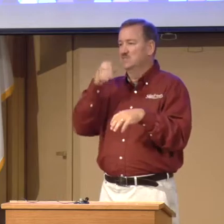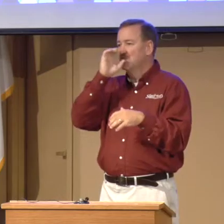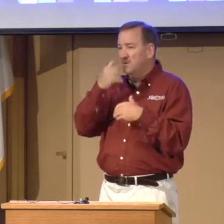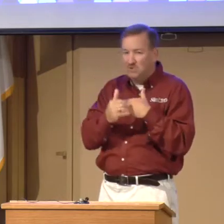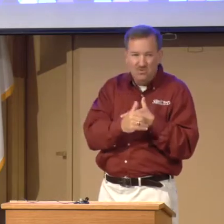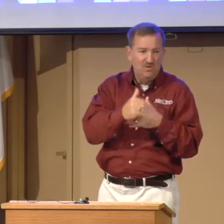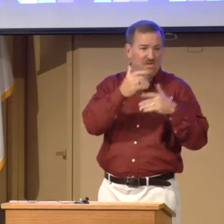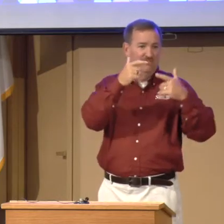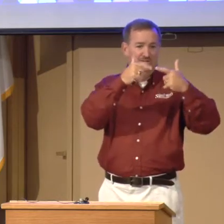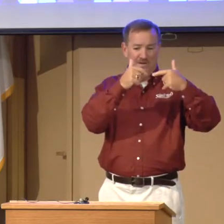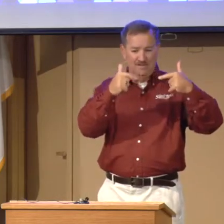communion?